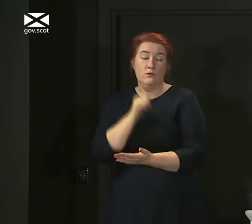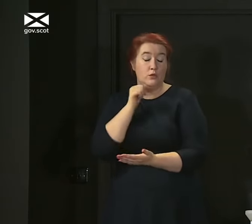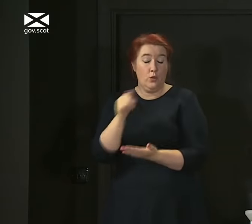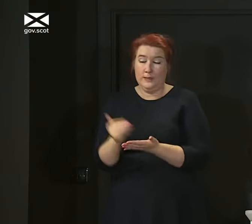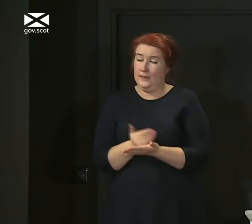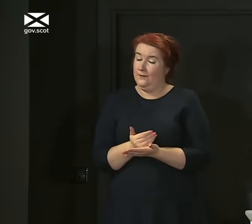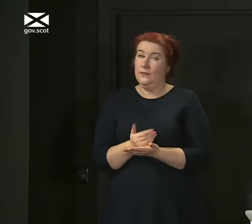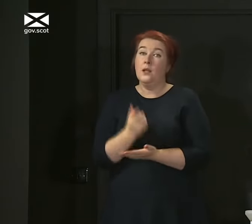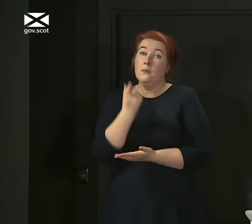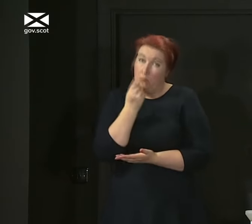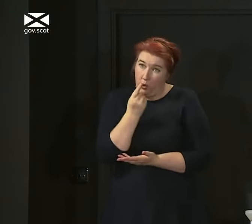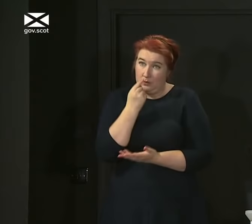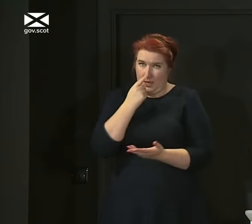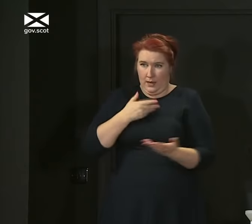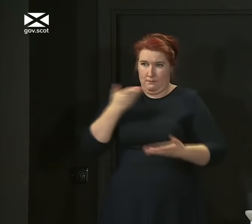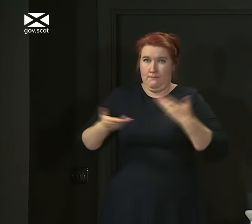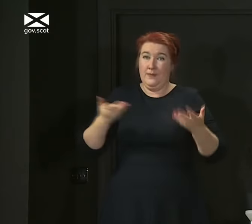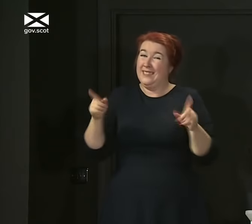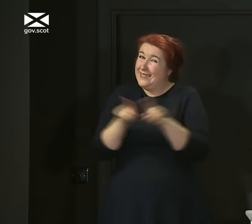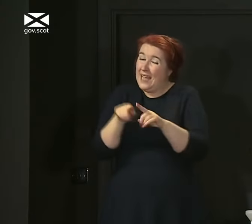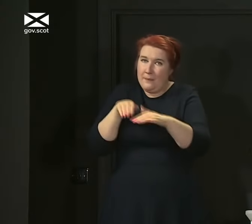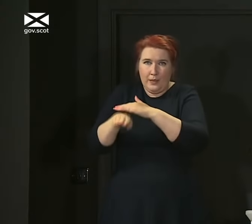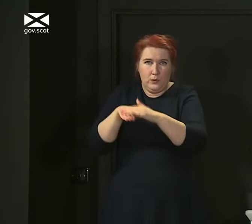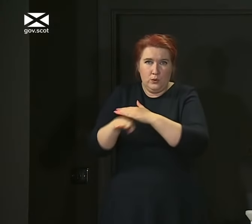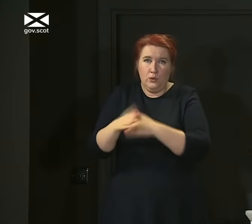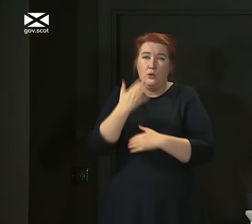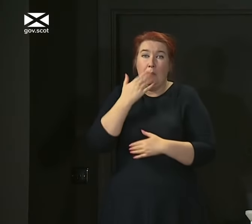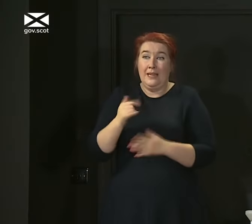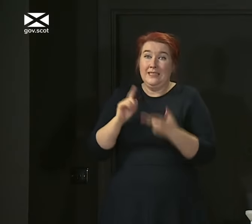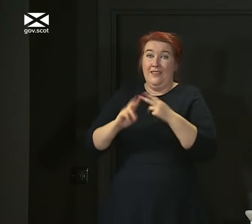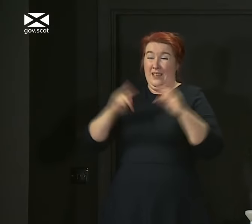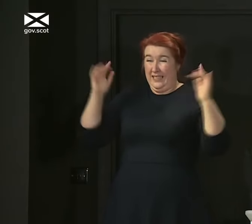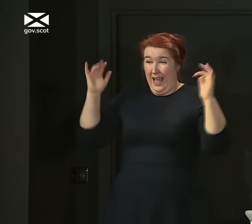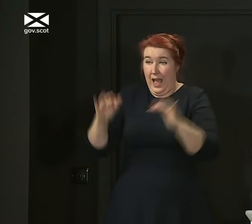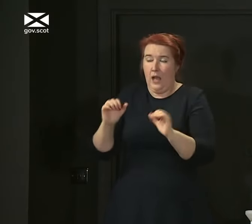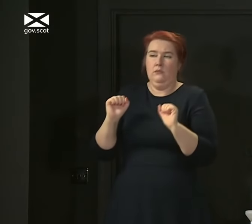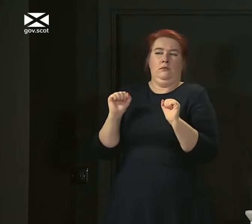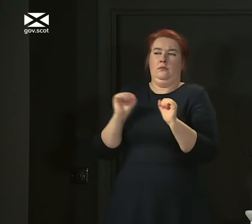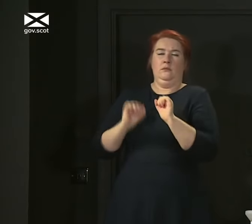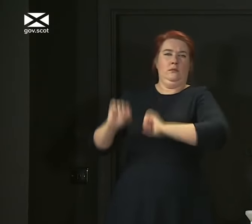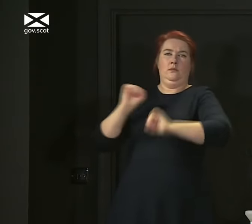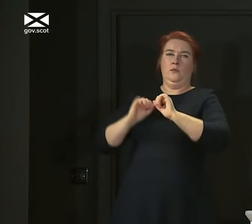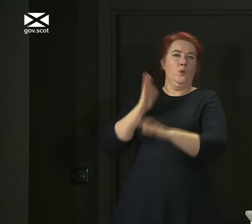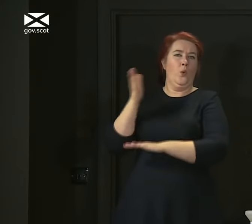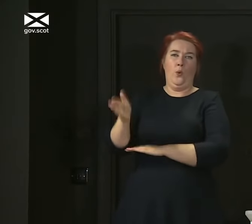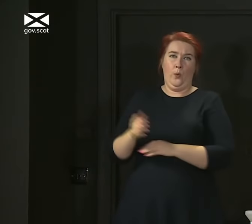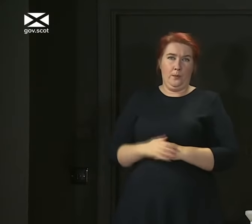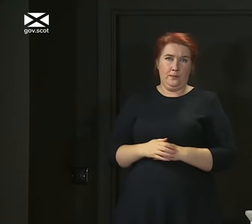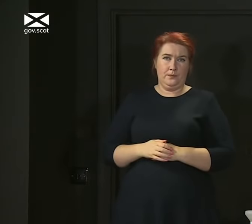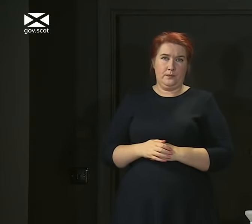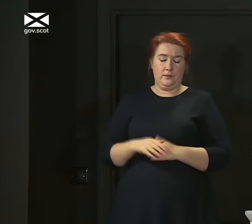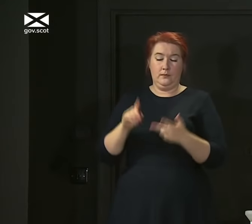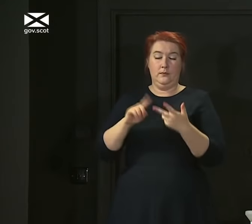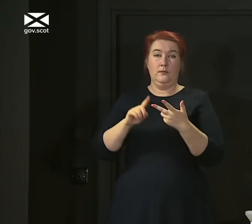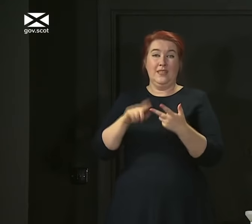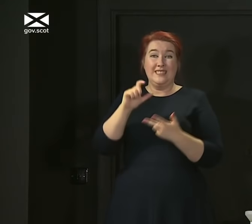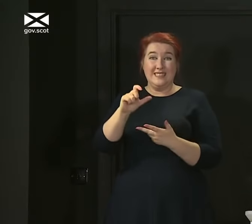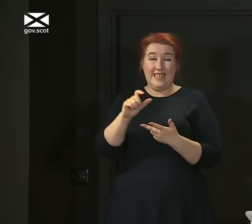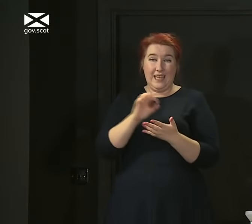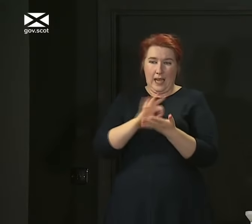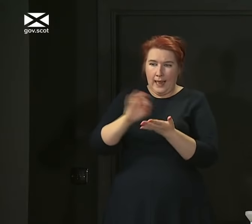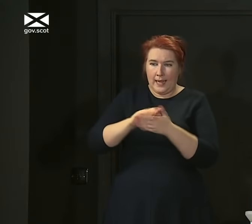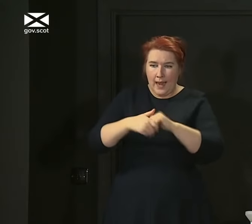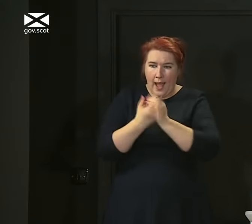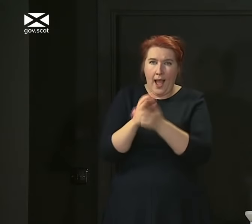transmission just as crowded places indoors do. So please avoid crowded places. Clean your hands regularly and thoroughly